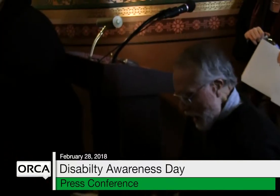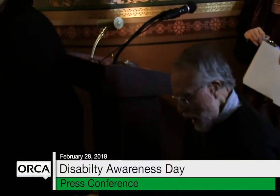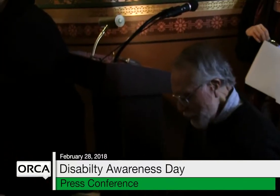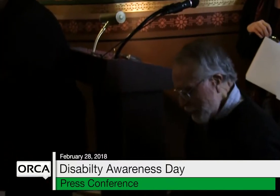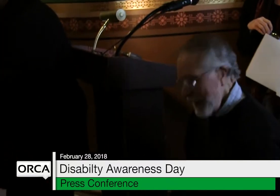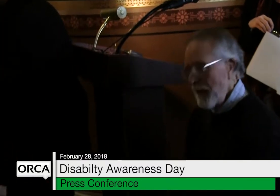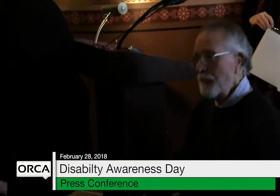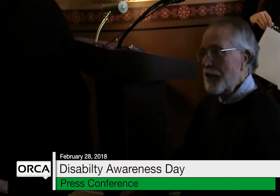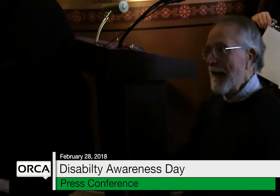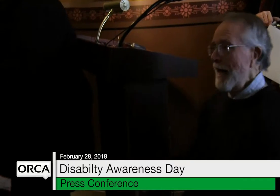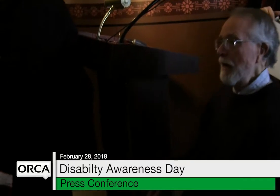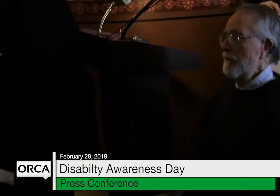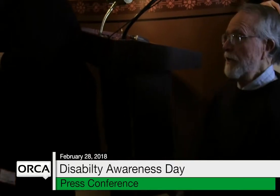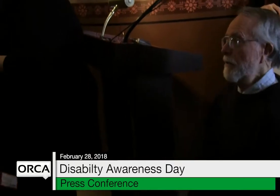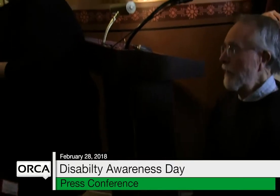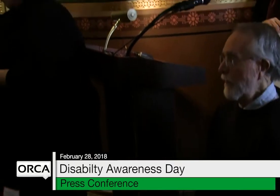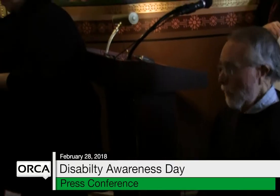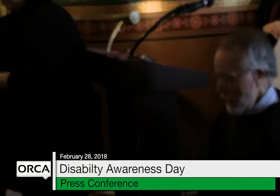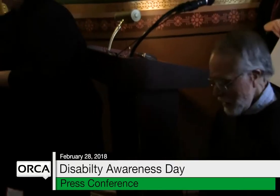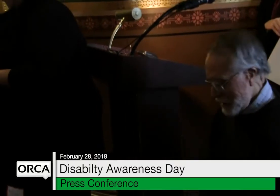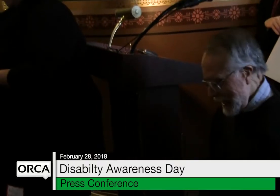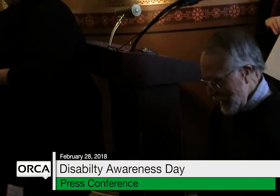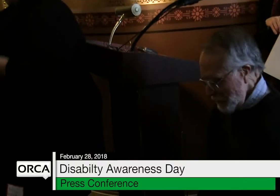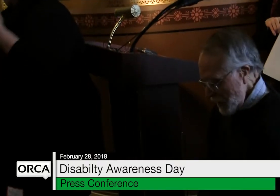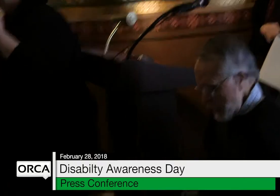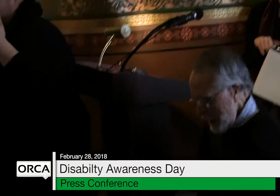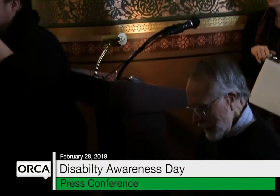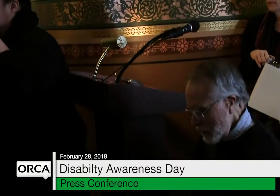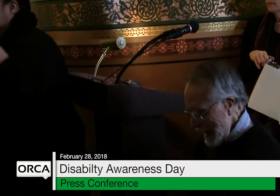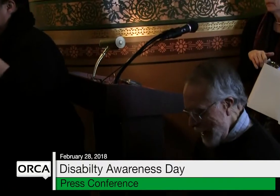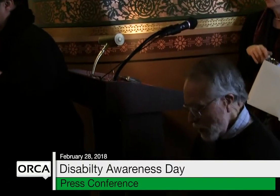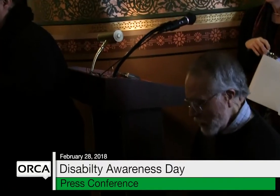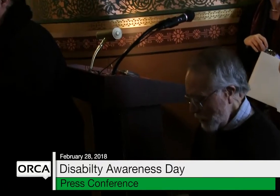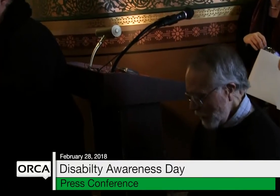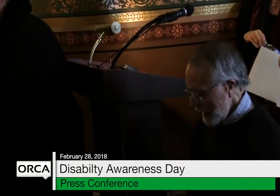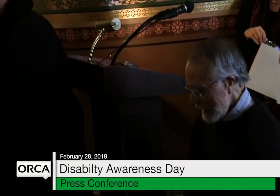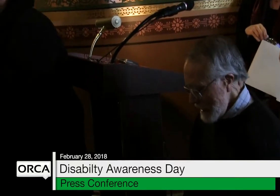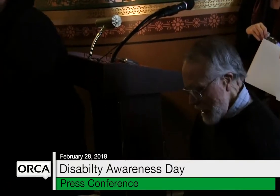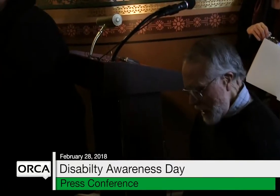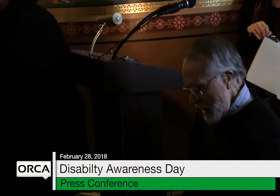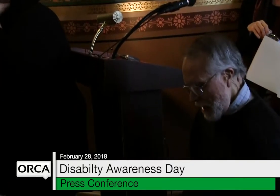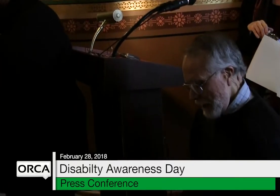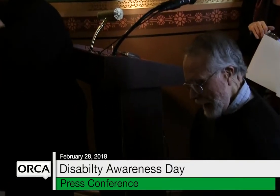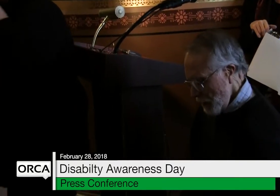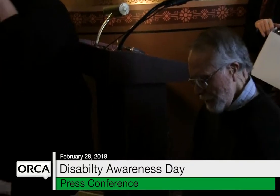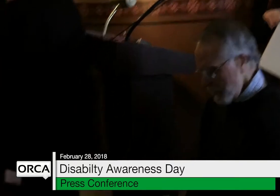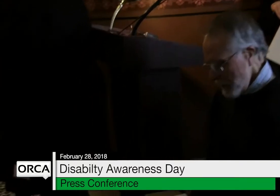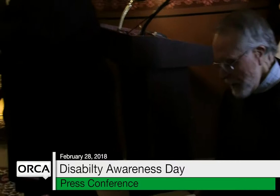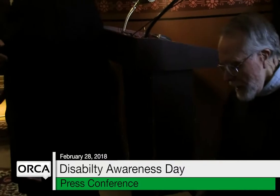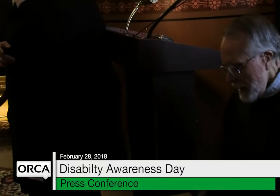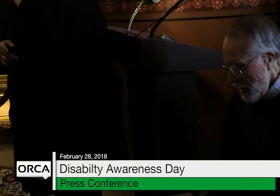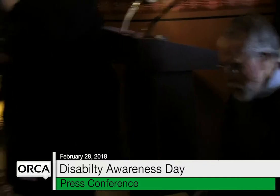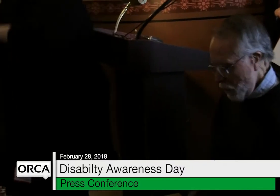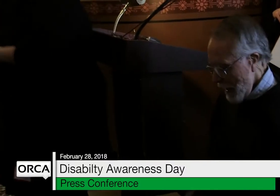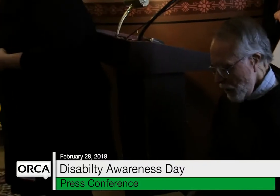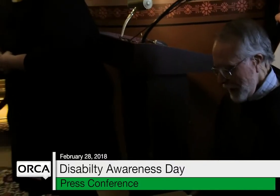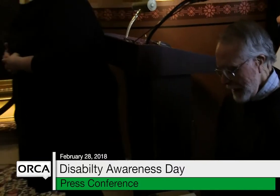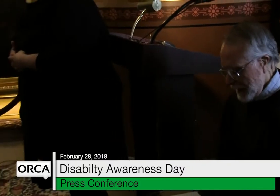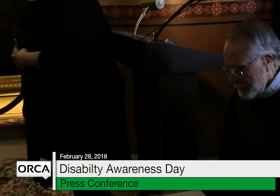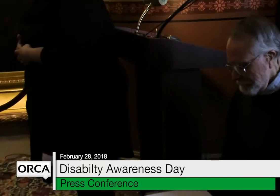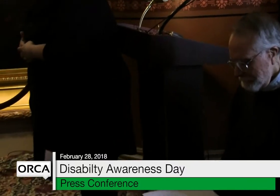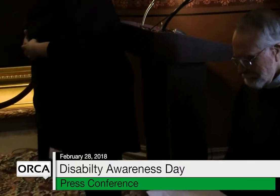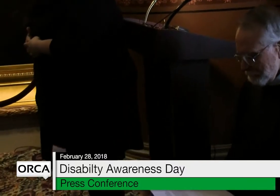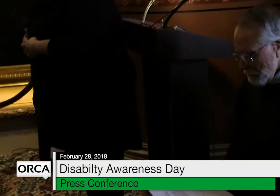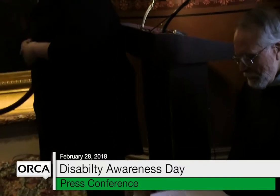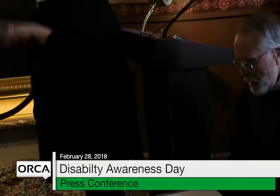Our theme today of Disability Awareness Day is our community, our health, and our well